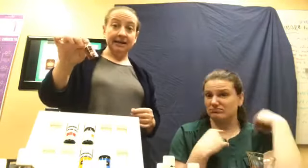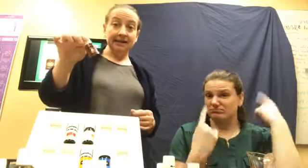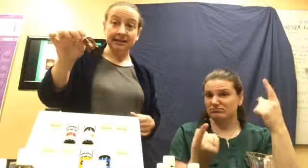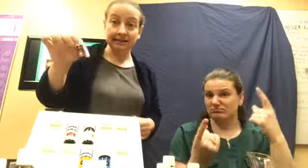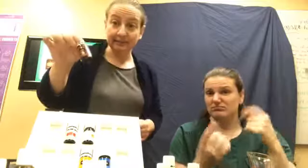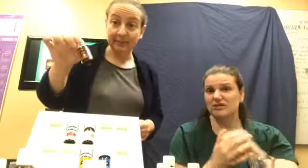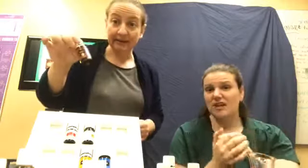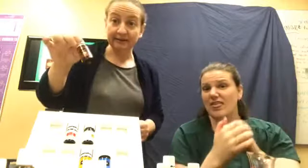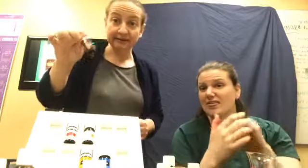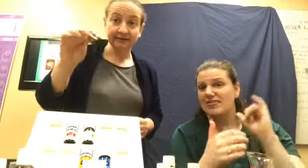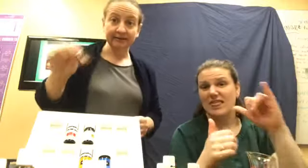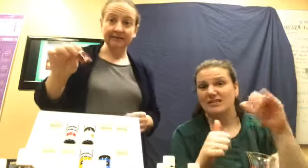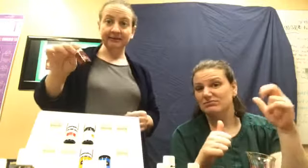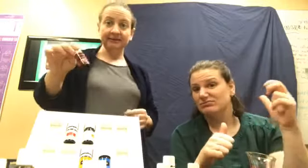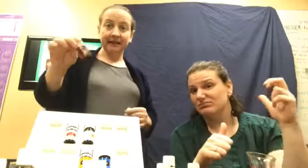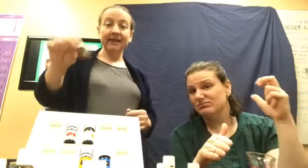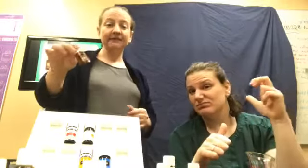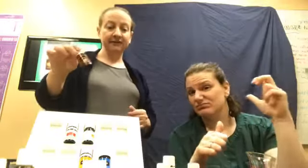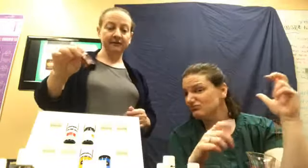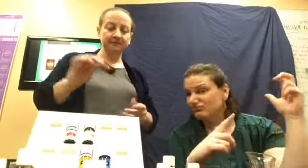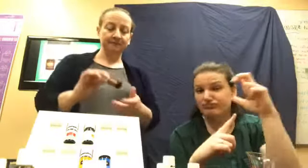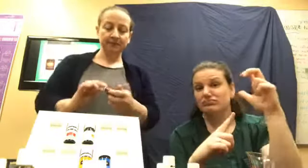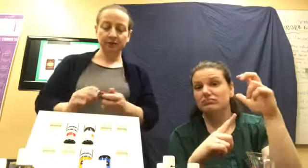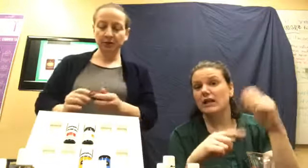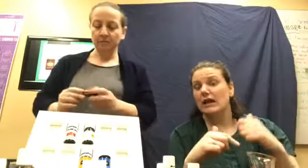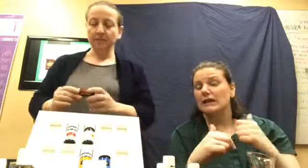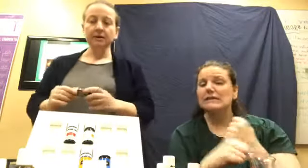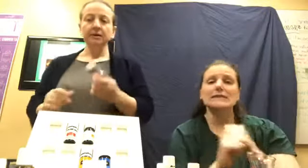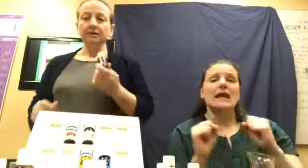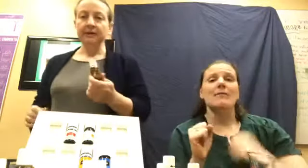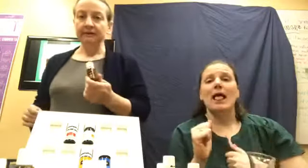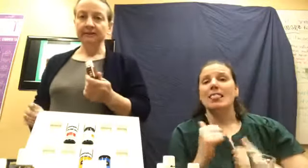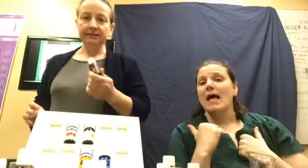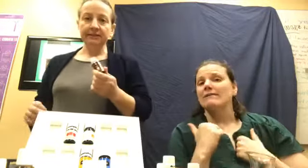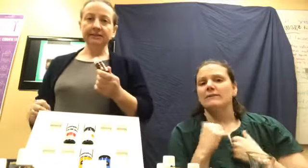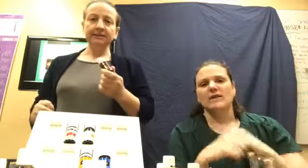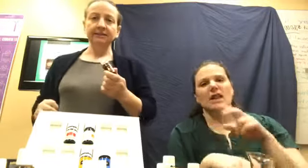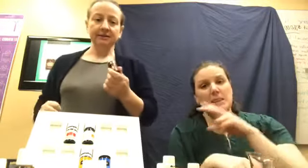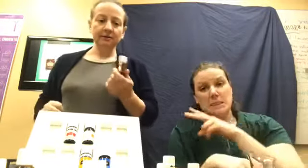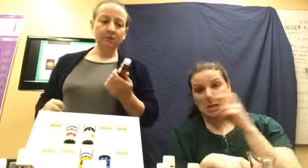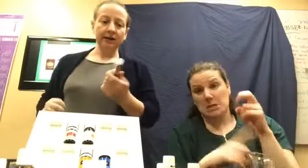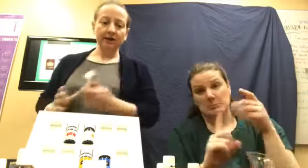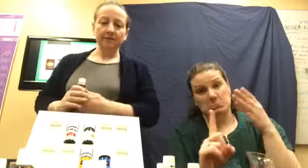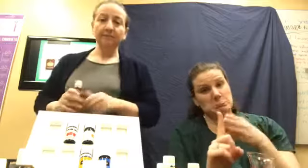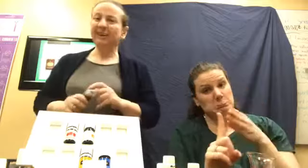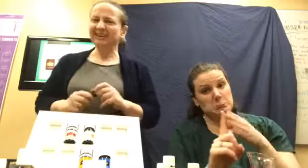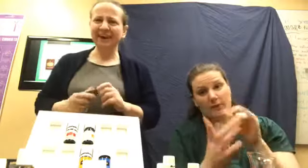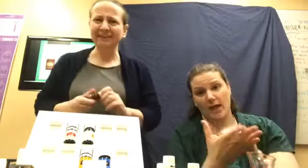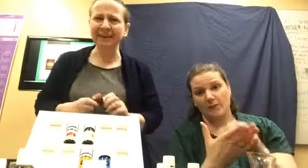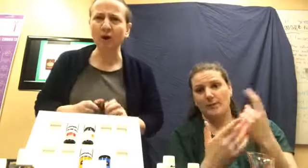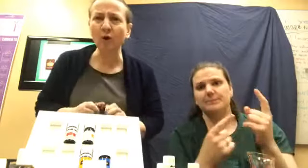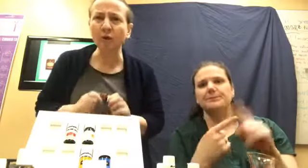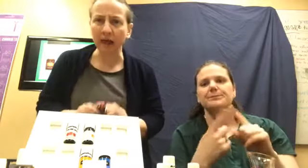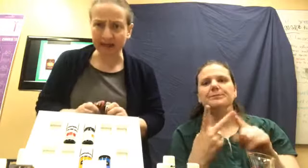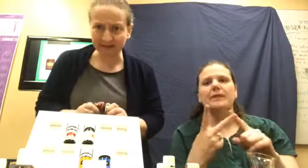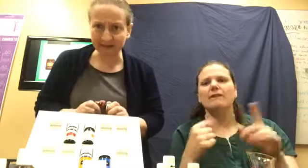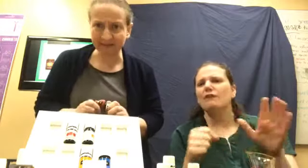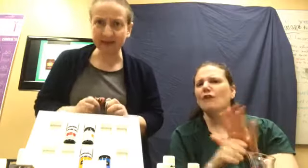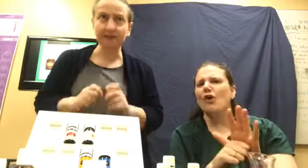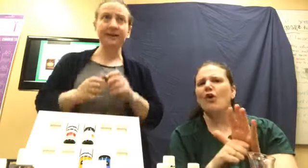This has been my lifesaver. So thieves is the way to go. We also have like a whole line of thieves stuff. We